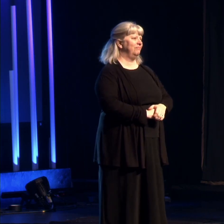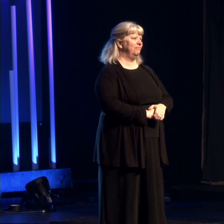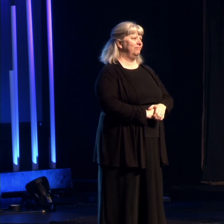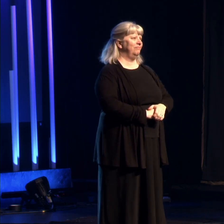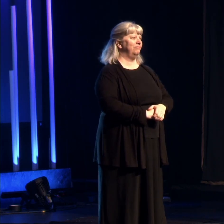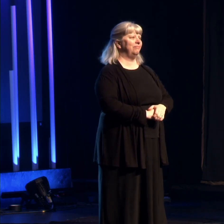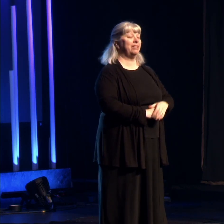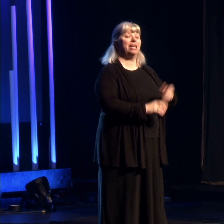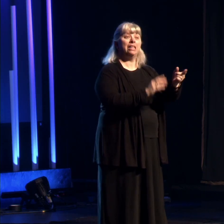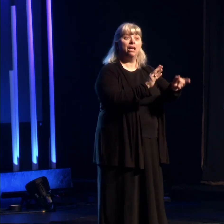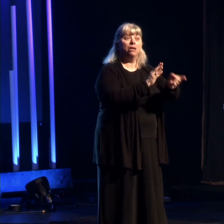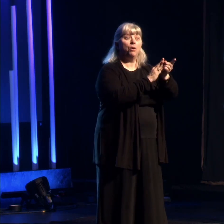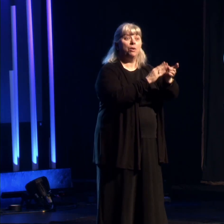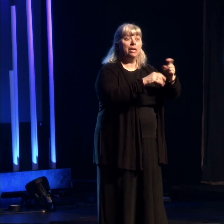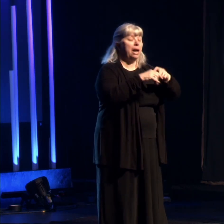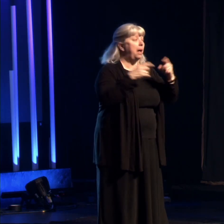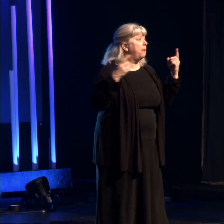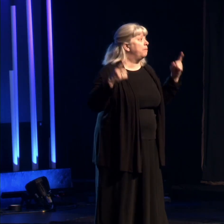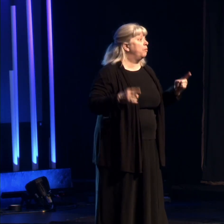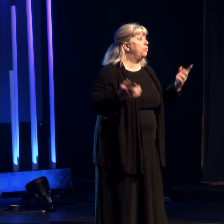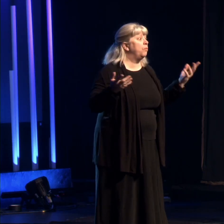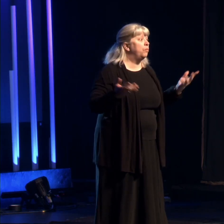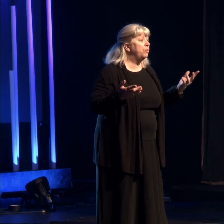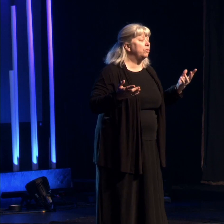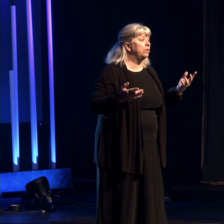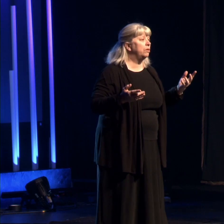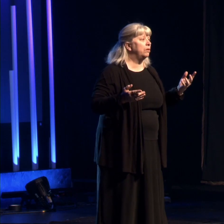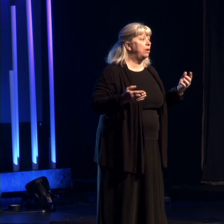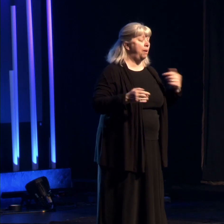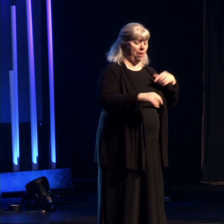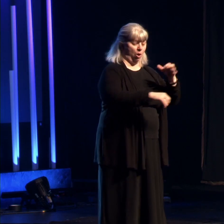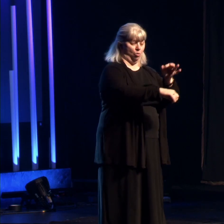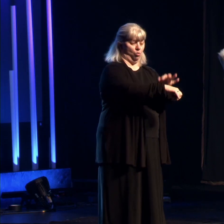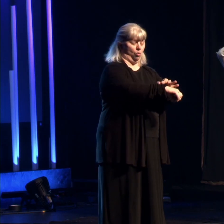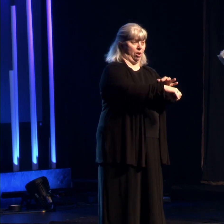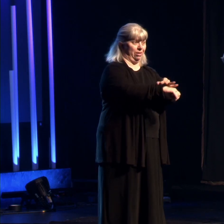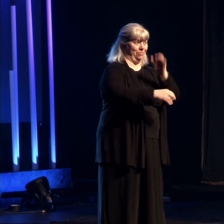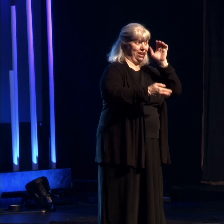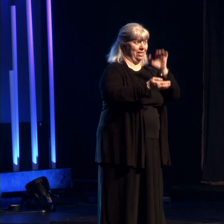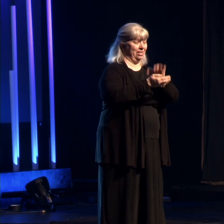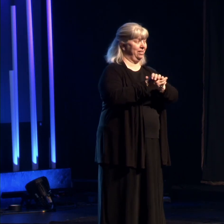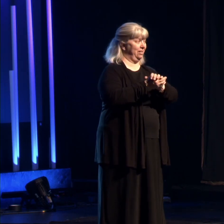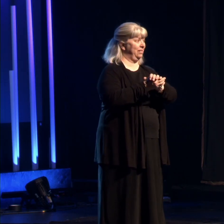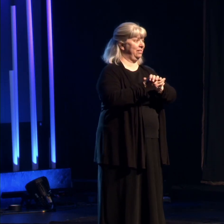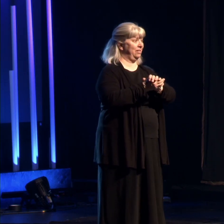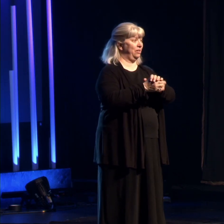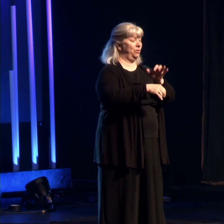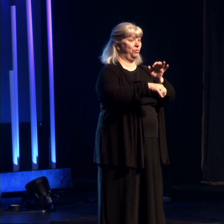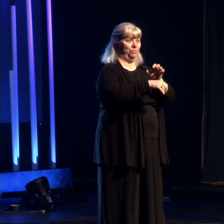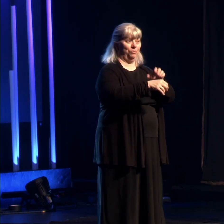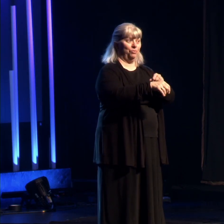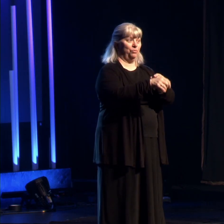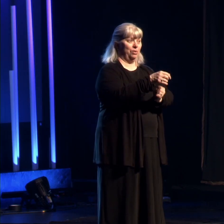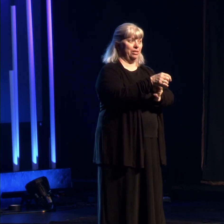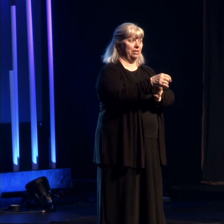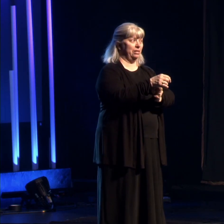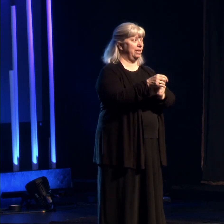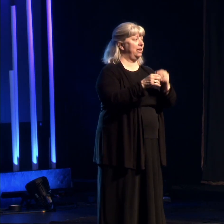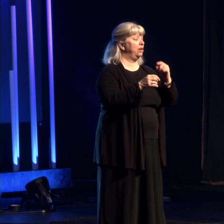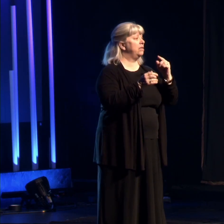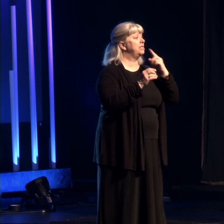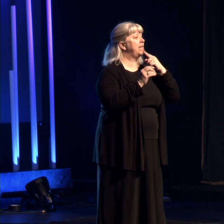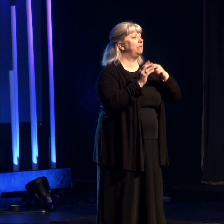And at that exact time that that happened, the smartwatch on my husband's wrist read no pulse.